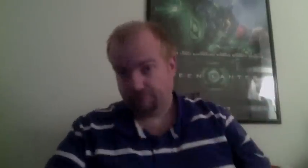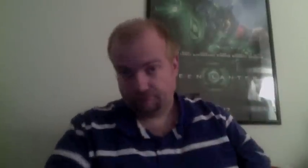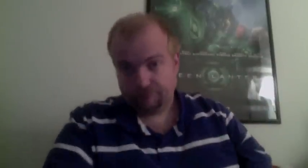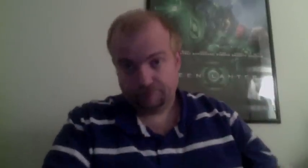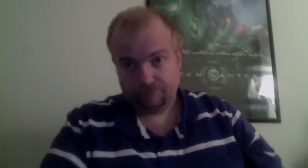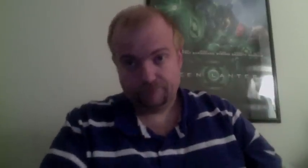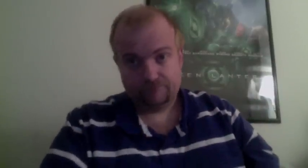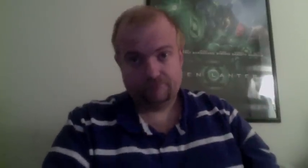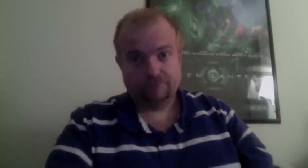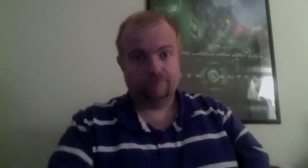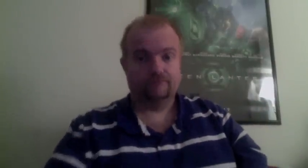All right, yeah, please.